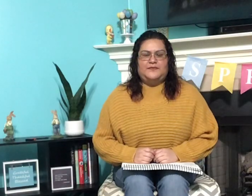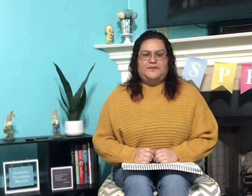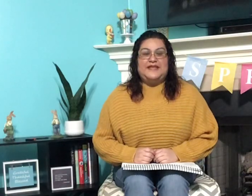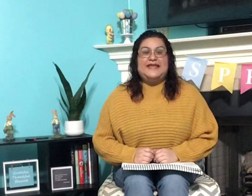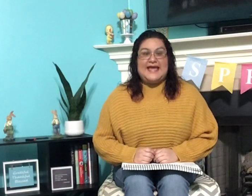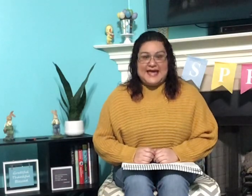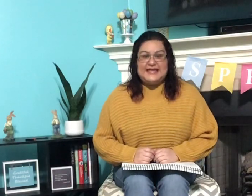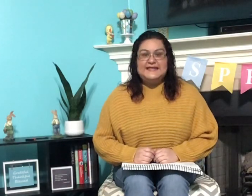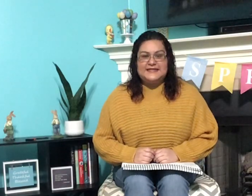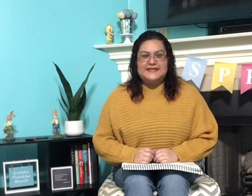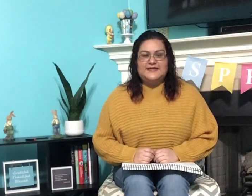Get